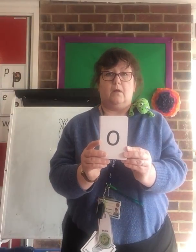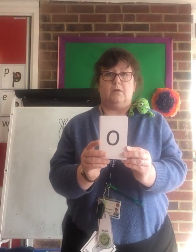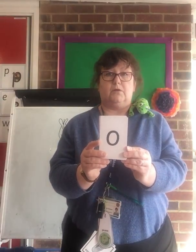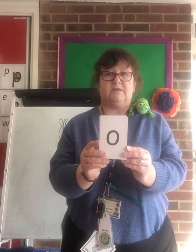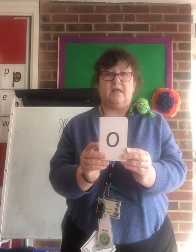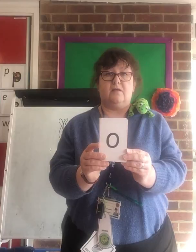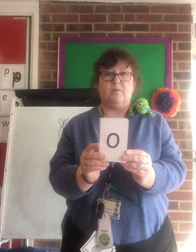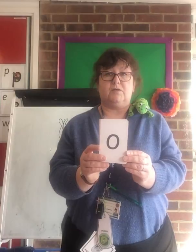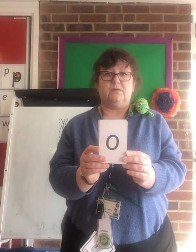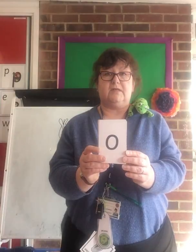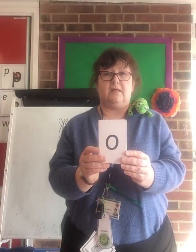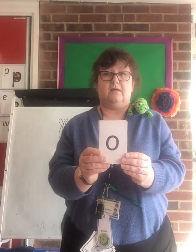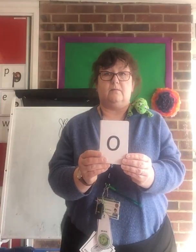You say them as you see them.